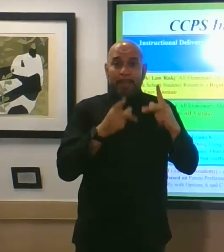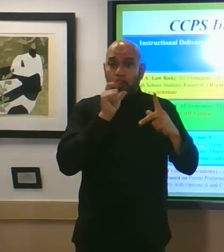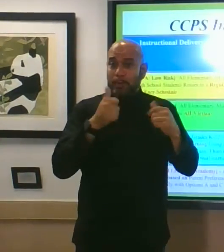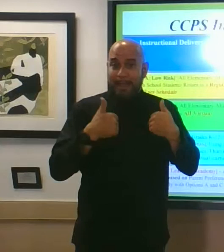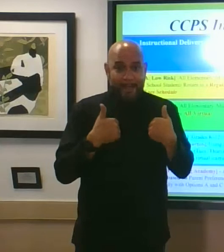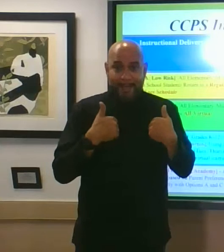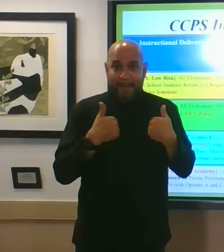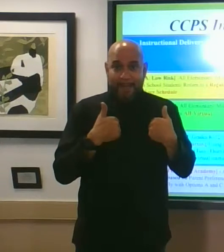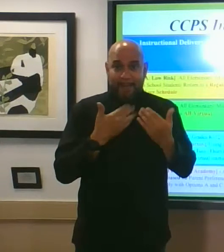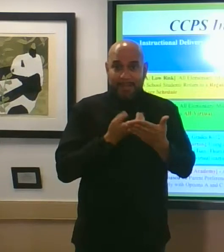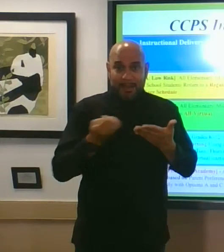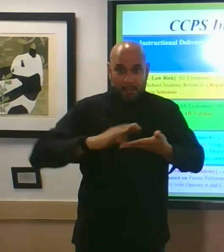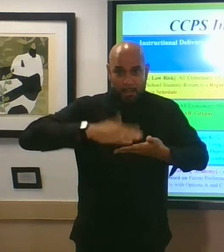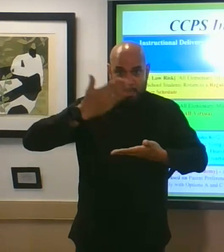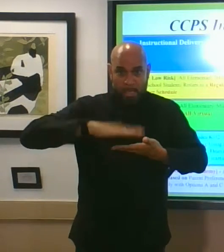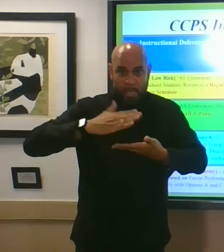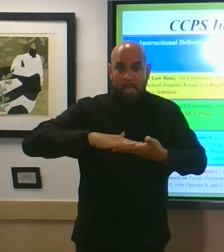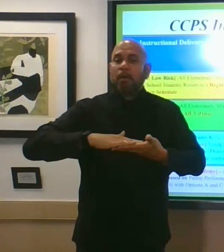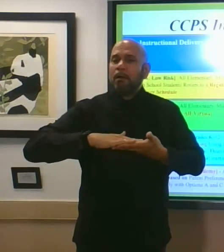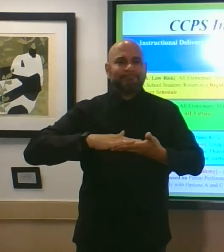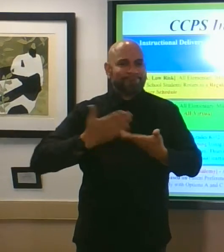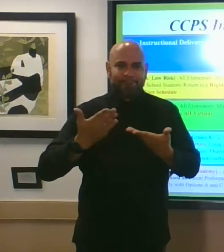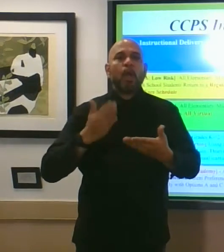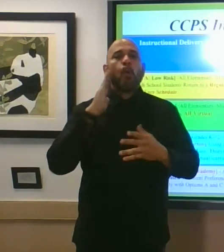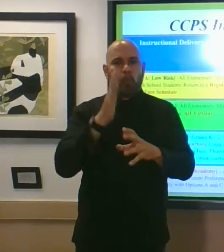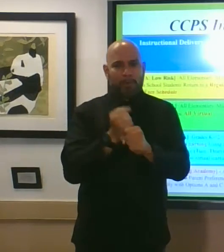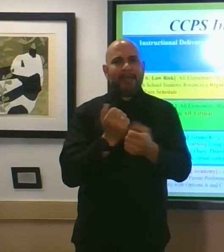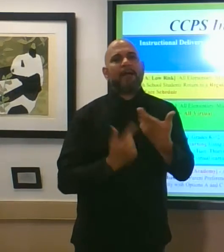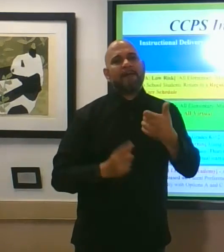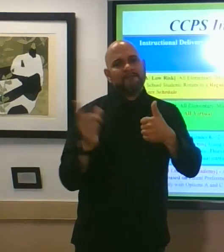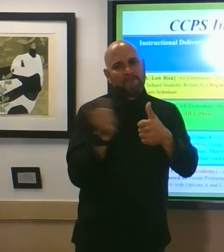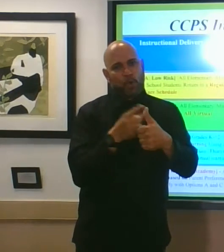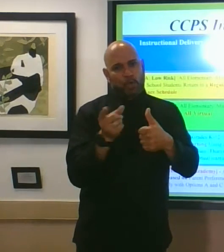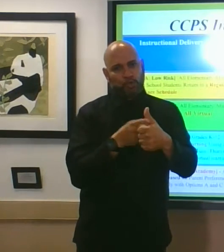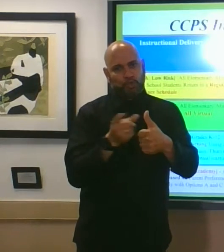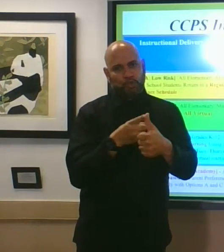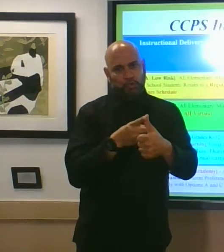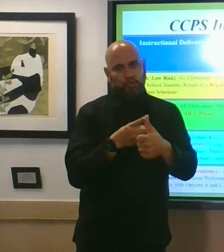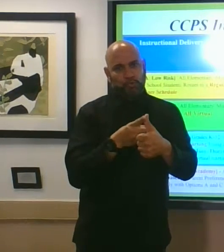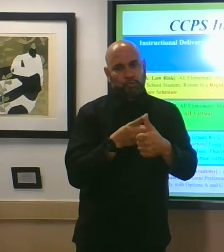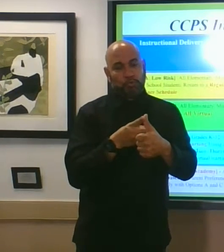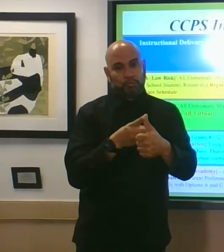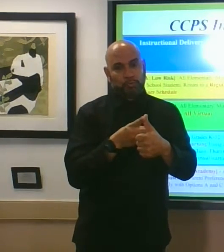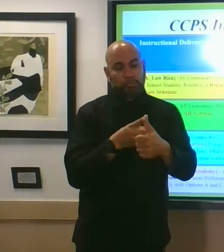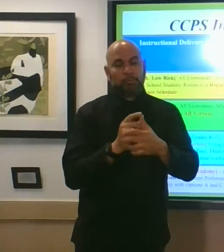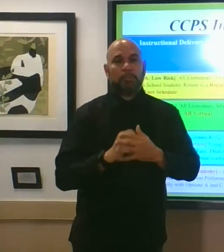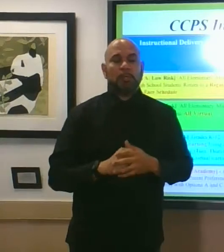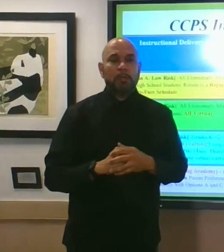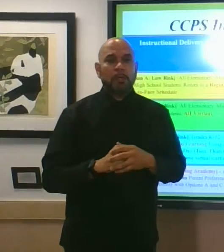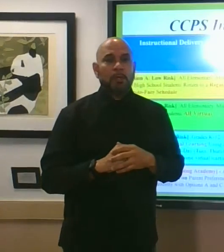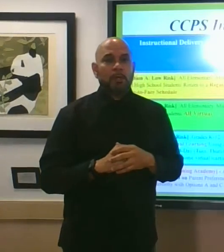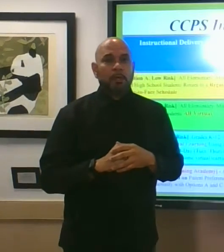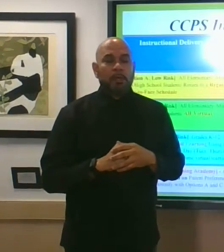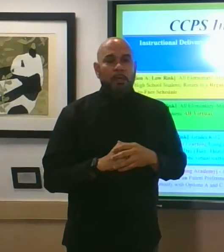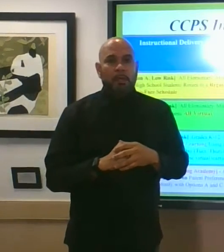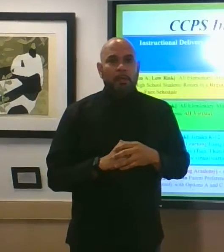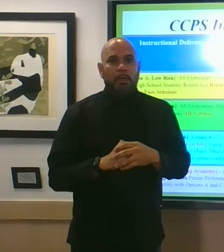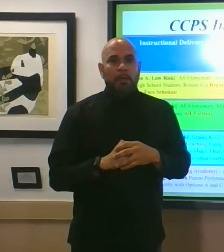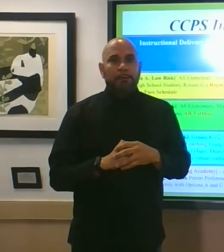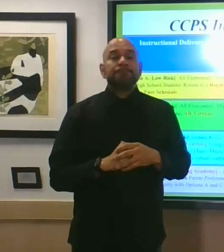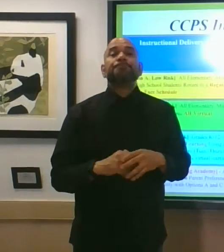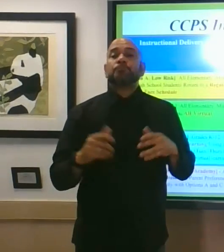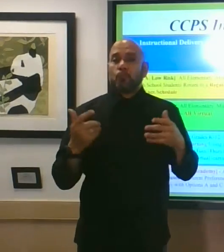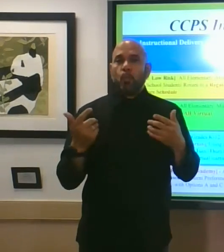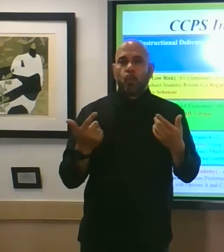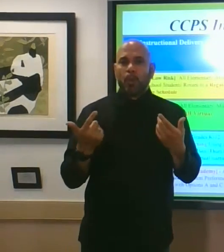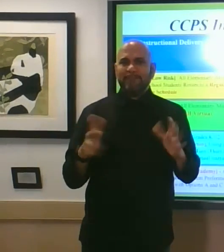students about 50 or more 50 percent or more that had devices however we recognize that